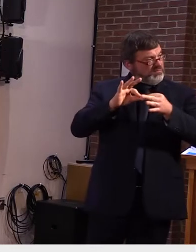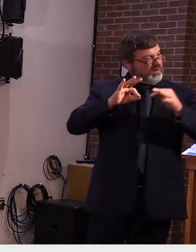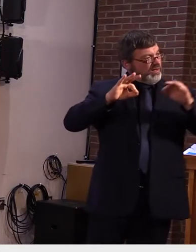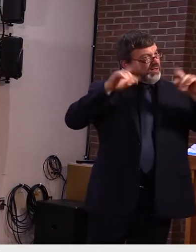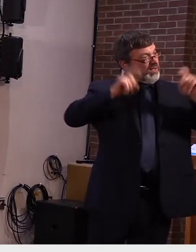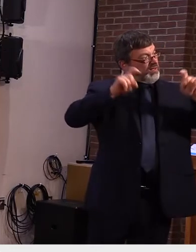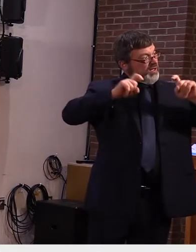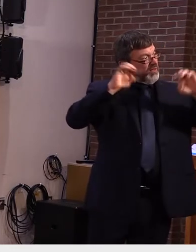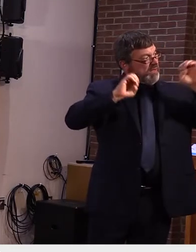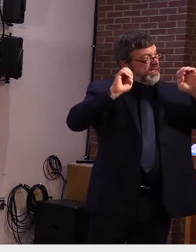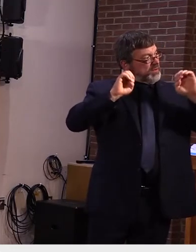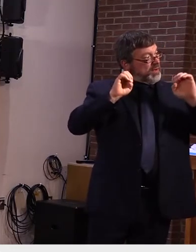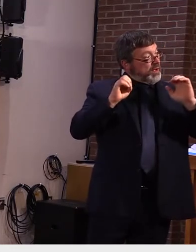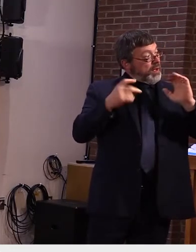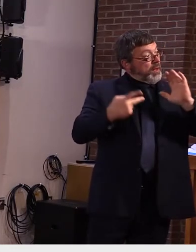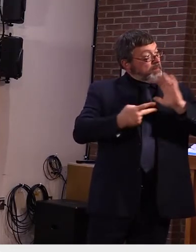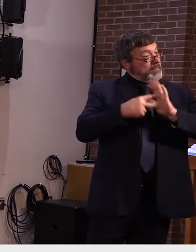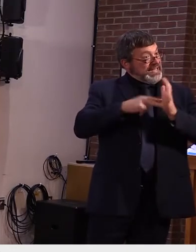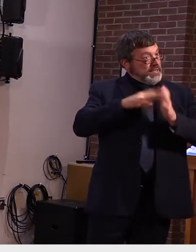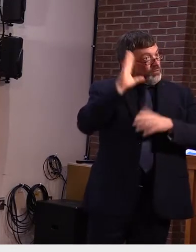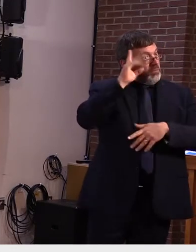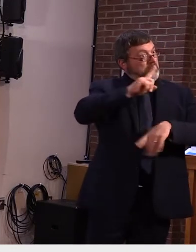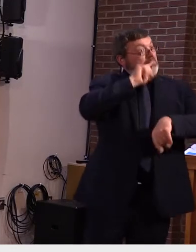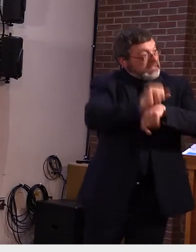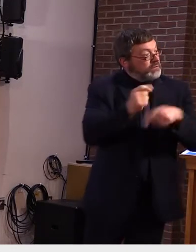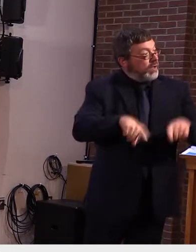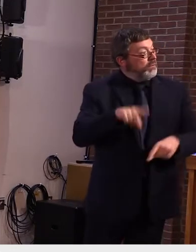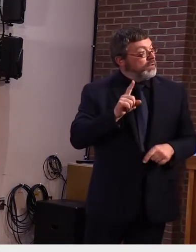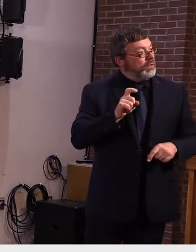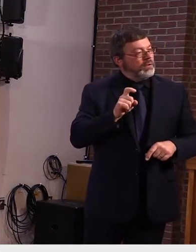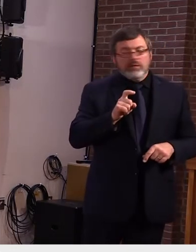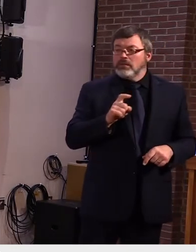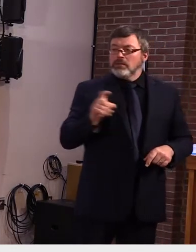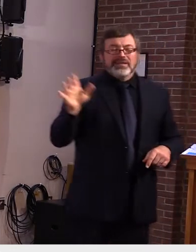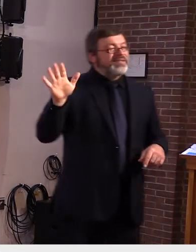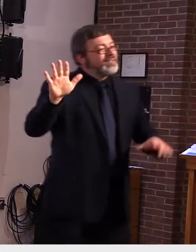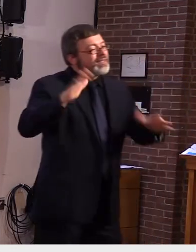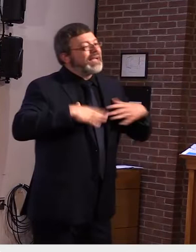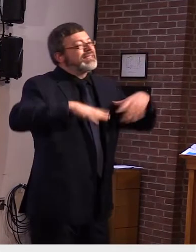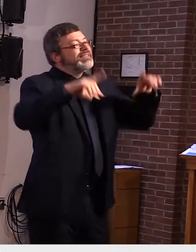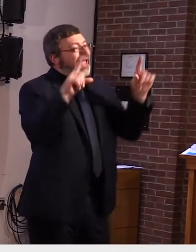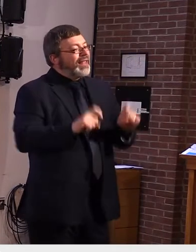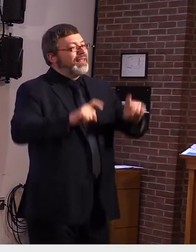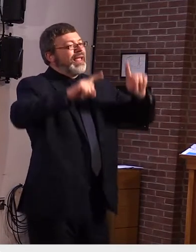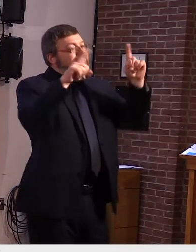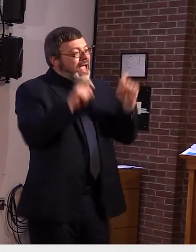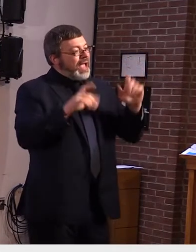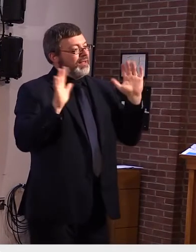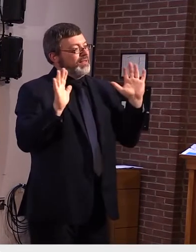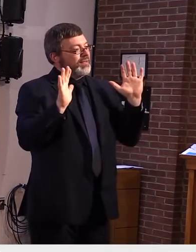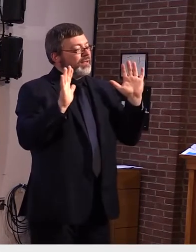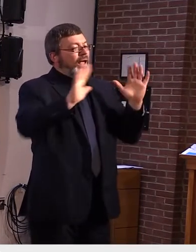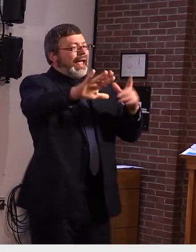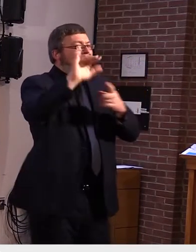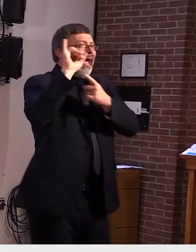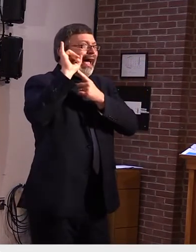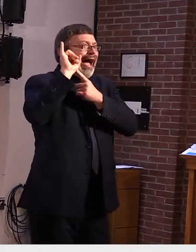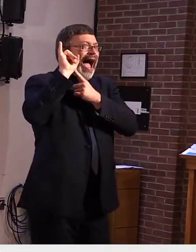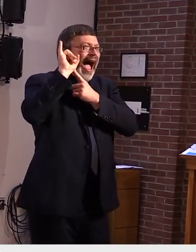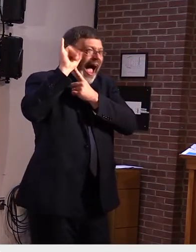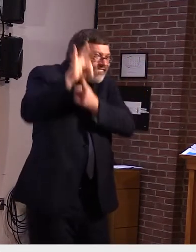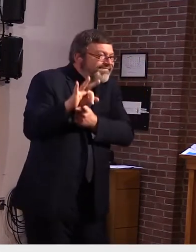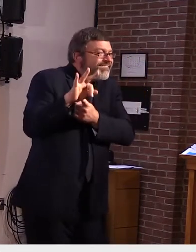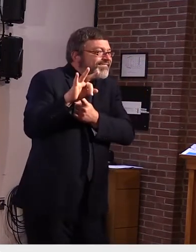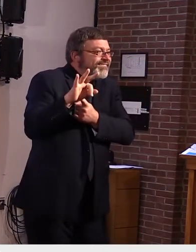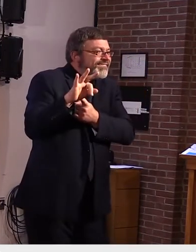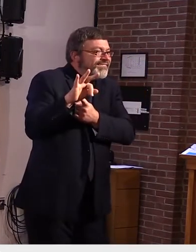experimenting with possibilities and i think when there was a chance that there was going to be a shortage way back when in the beginning